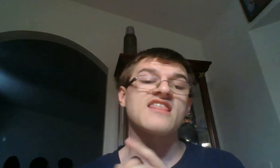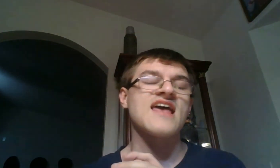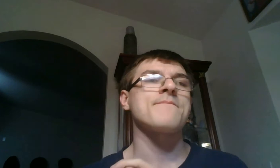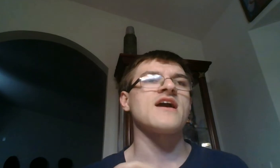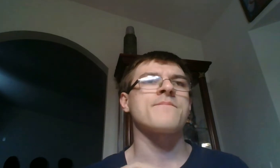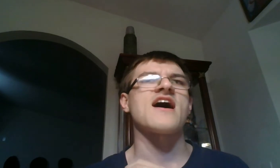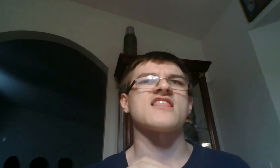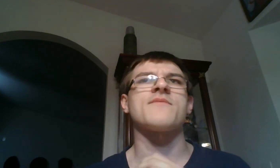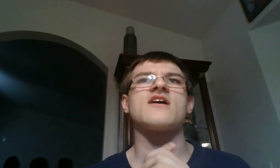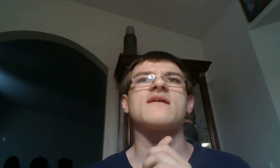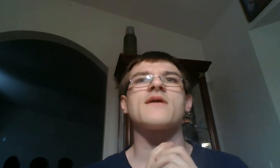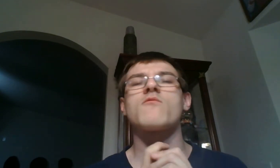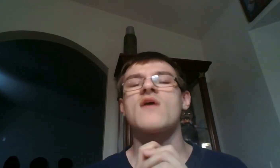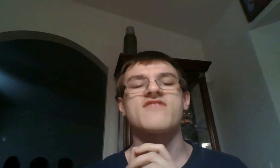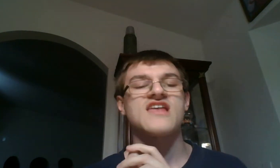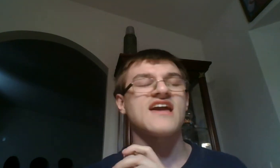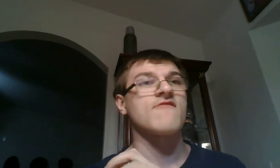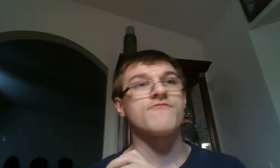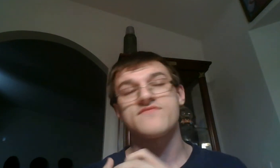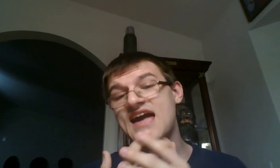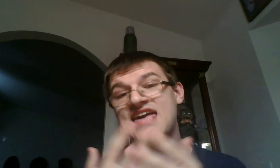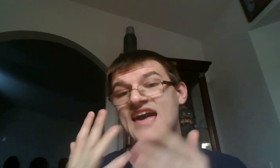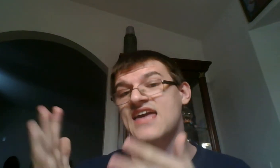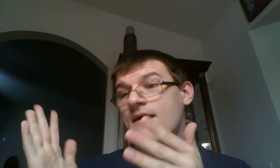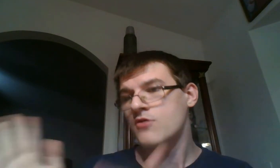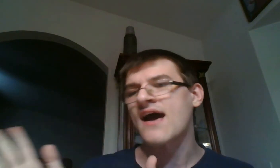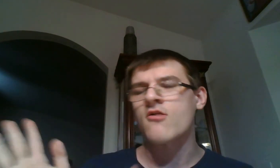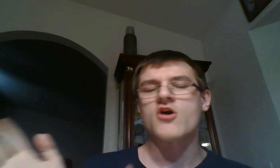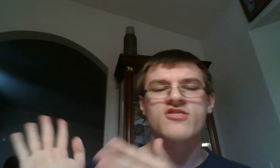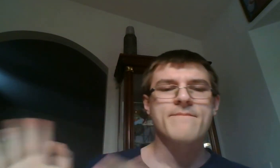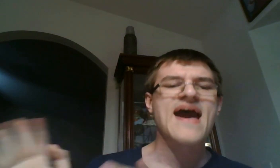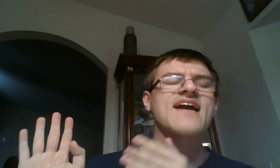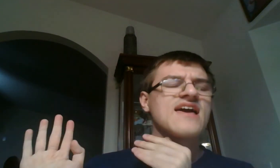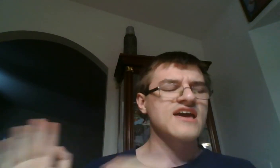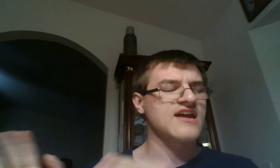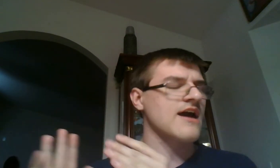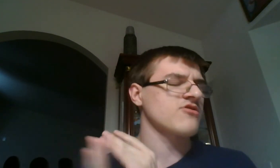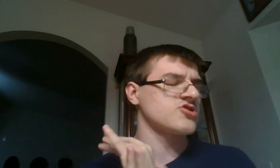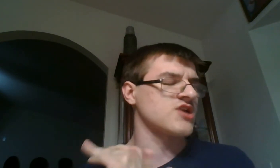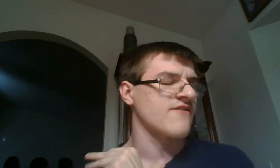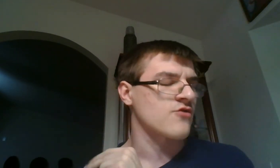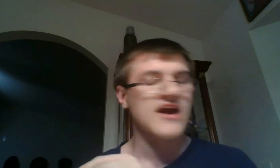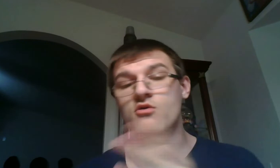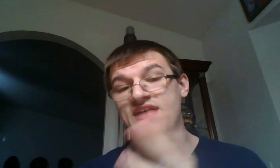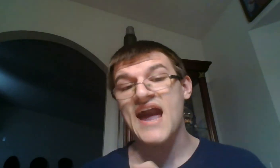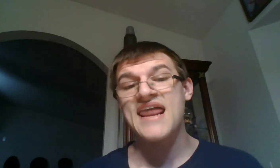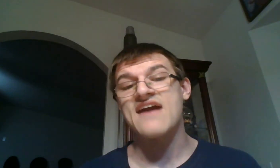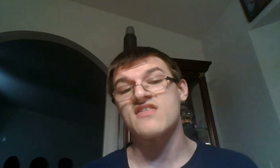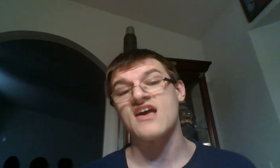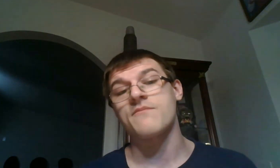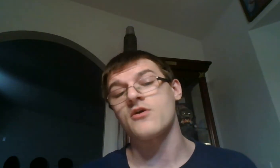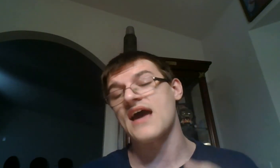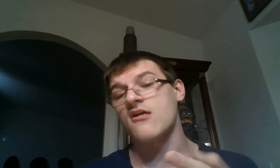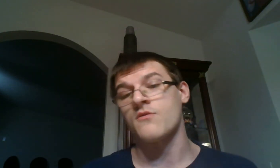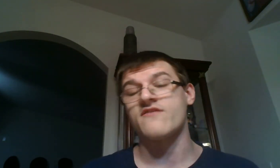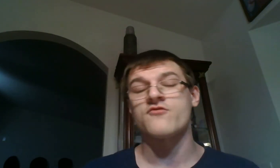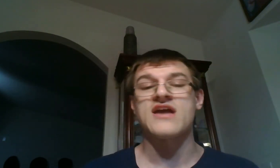that big possibility. But we'll have to see if they can't get Kyle Larson back into Cubs to drive the 48 or the 88 decided to put Allison on the 48